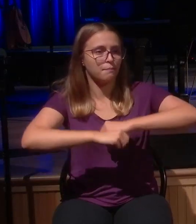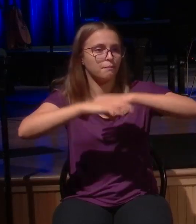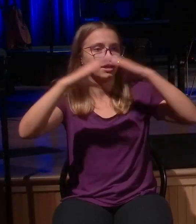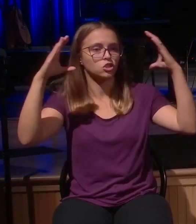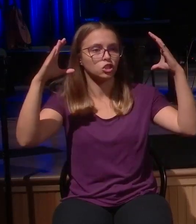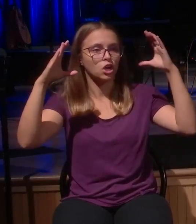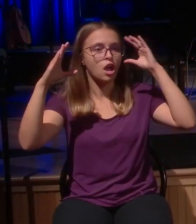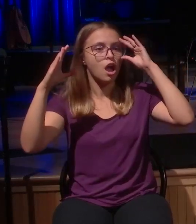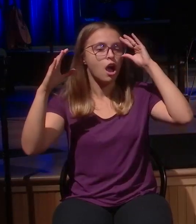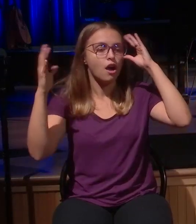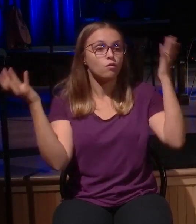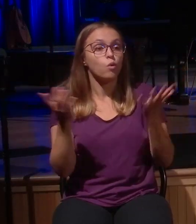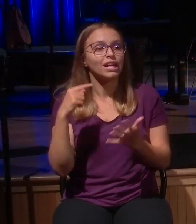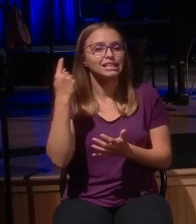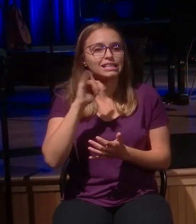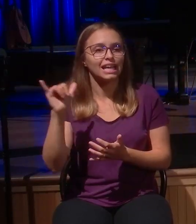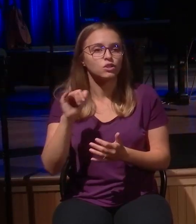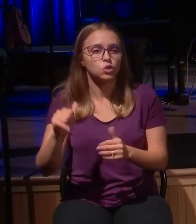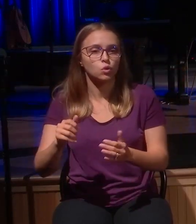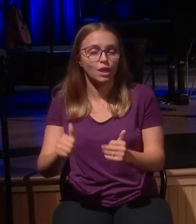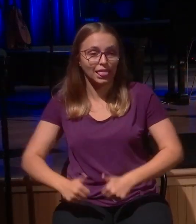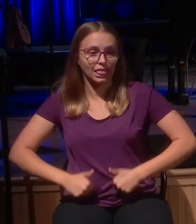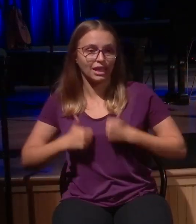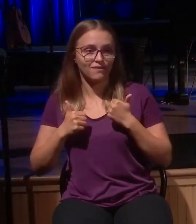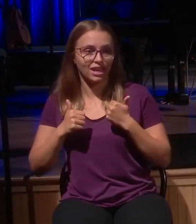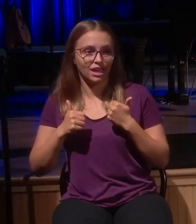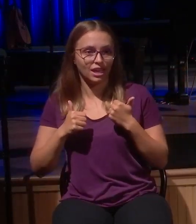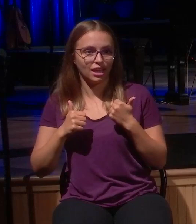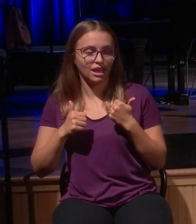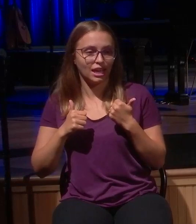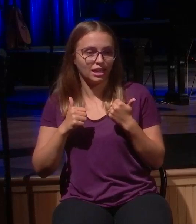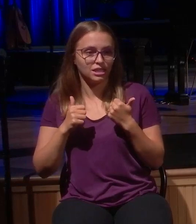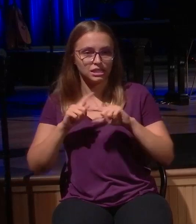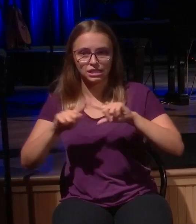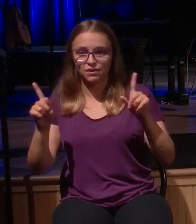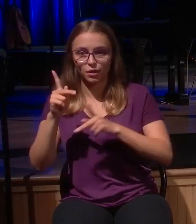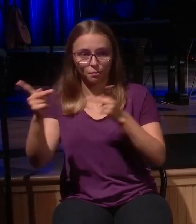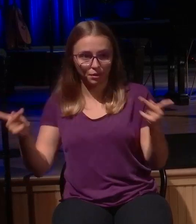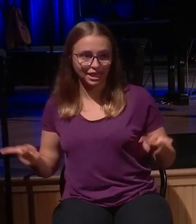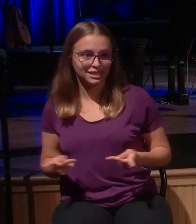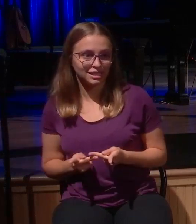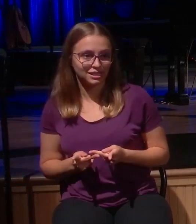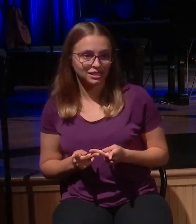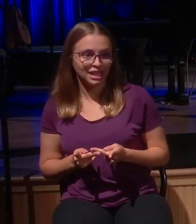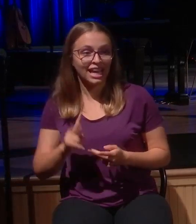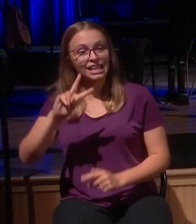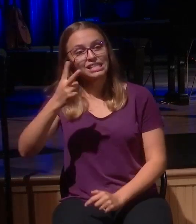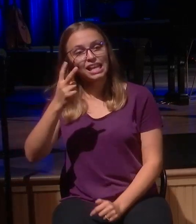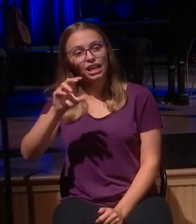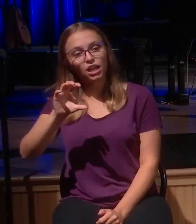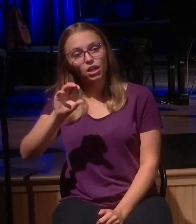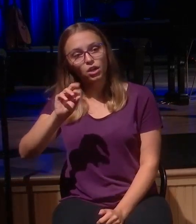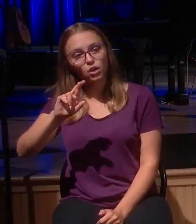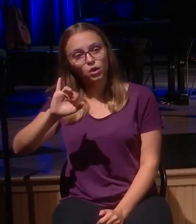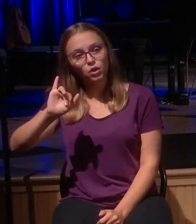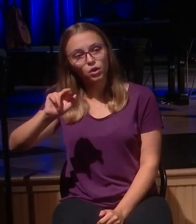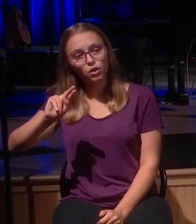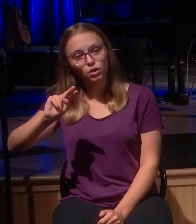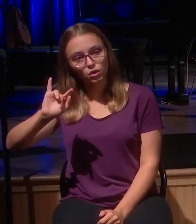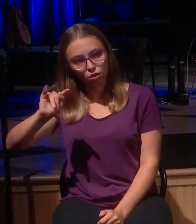Corinthians, I think it's chapter 6. In 2 Corinthians 6, he lists all of these things. What it's like to live apart from the grace of Christ. He says the sexually